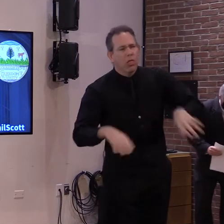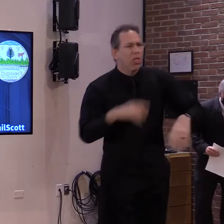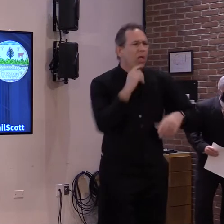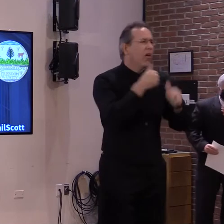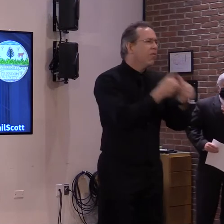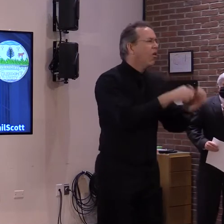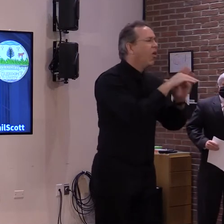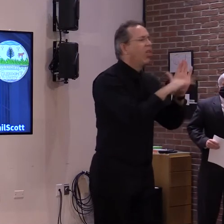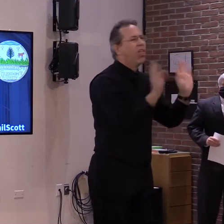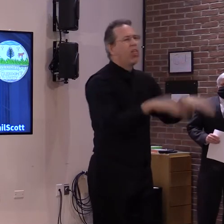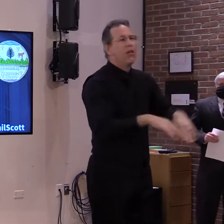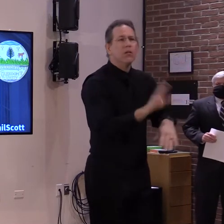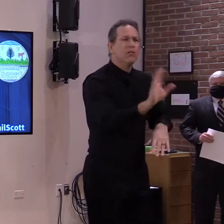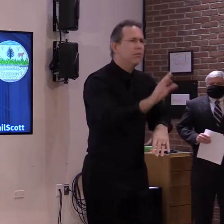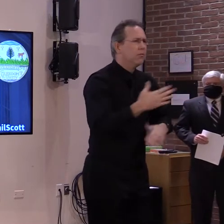part.